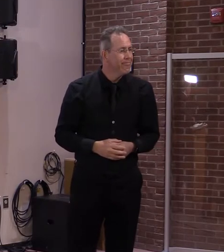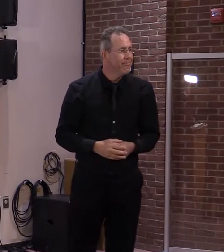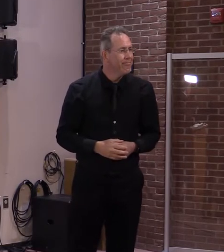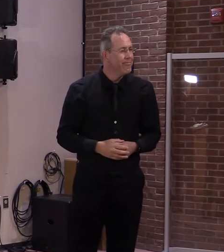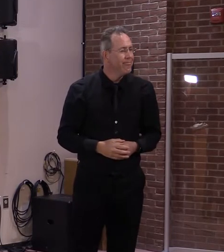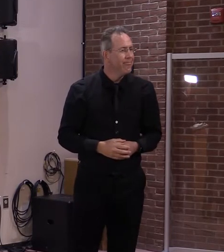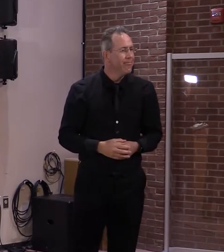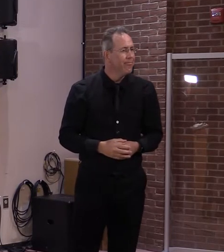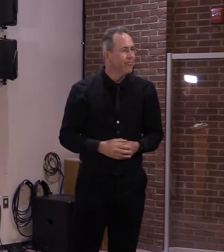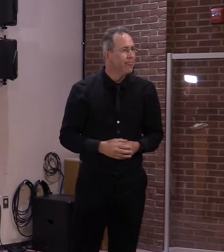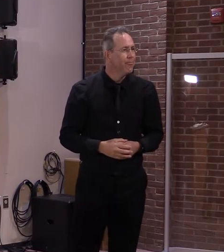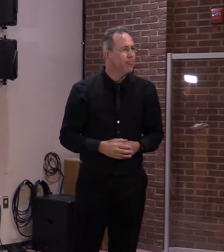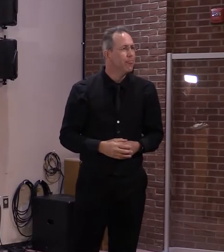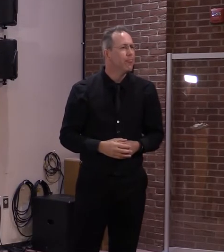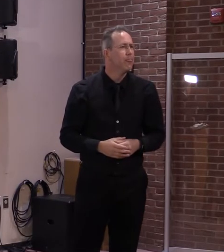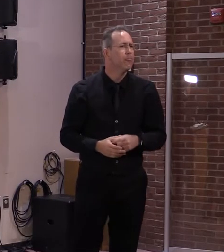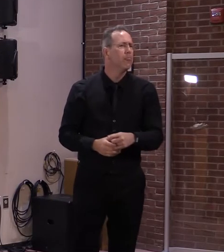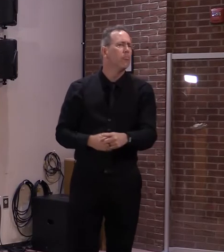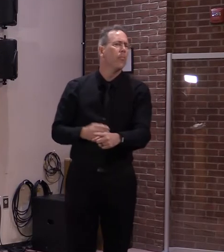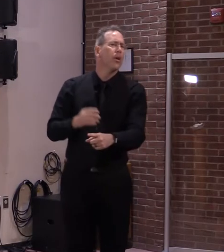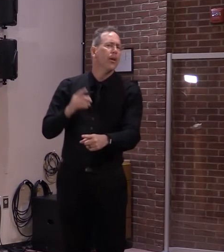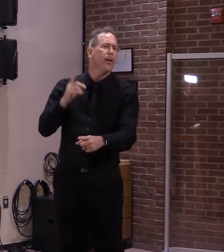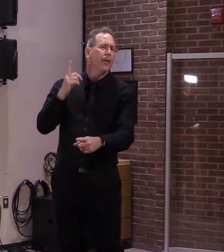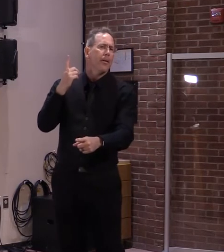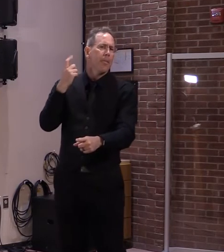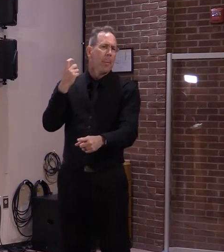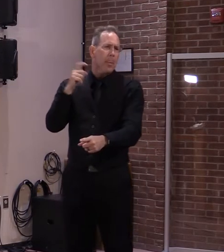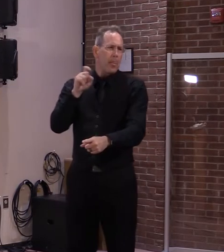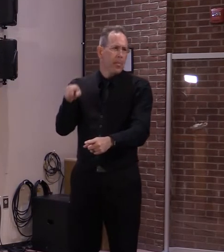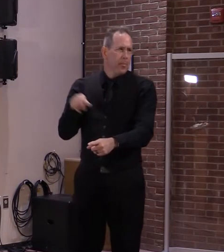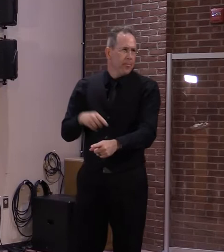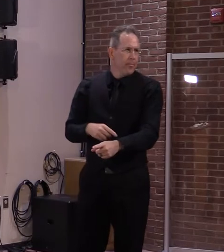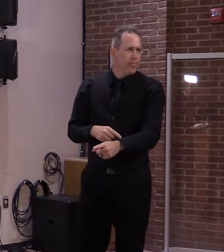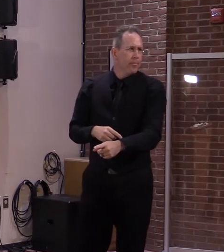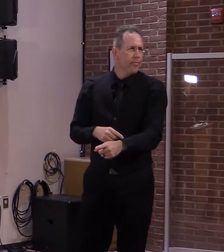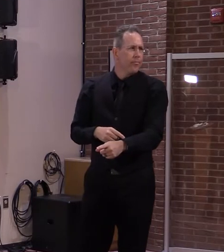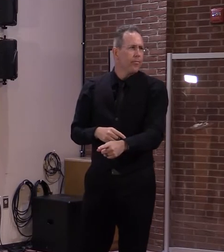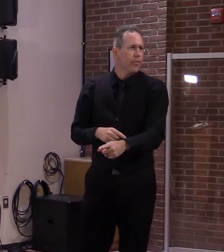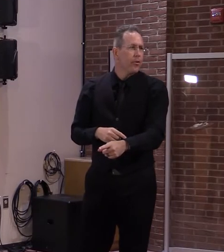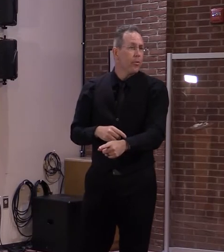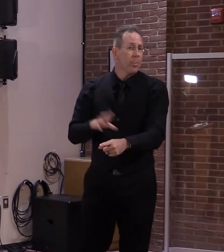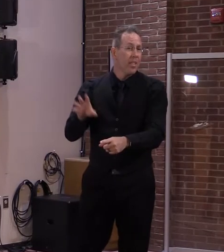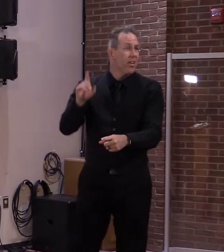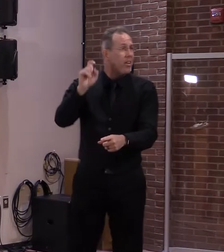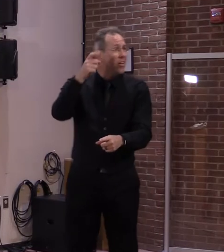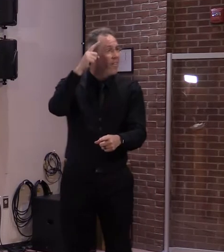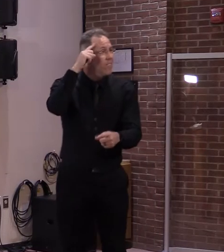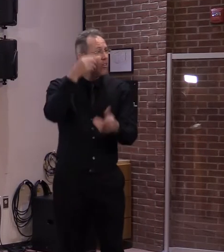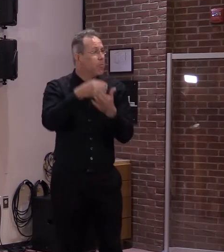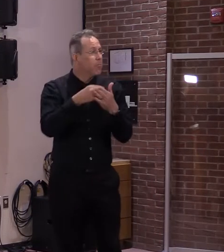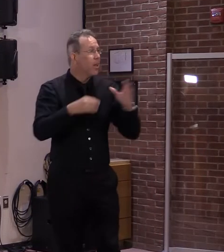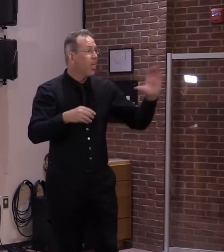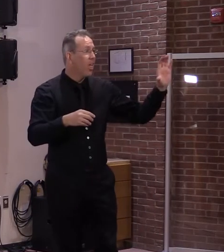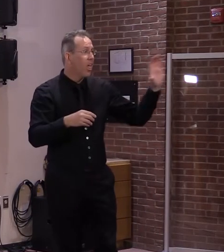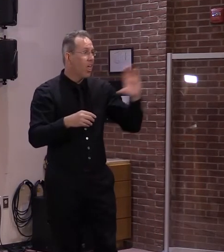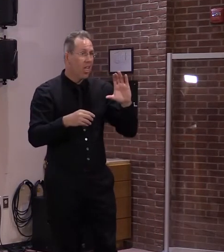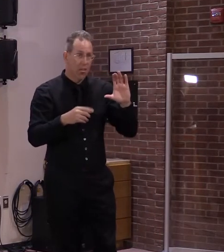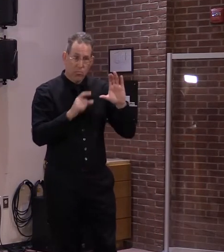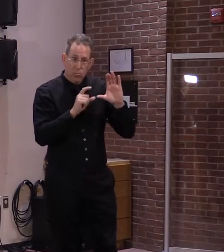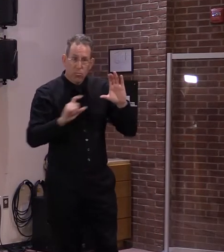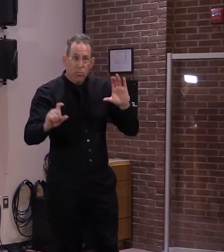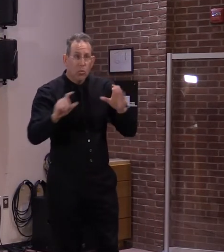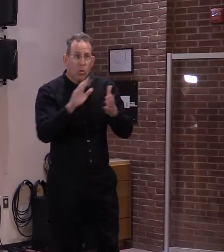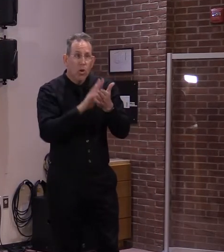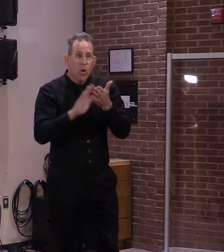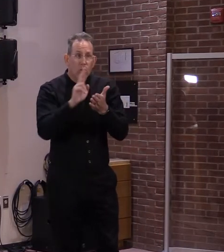Does your plan on that one time money direct any of it towards the colleges? No, I don't.